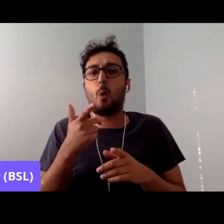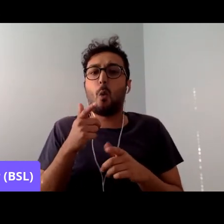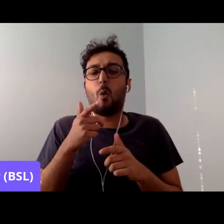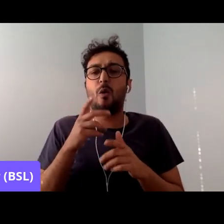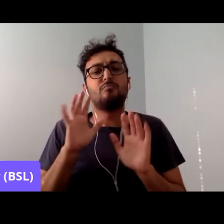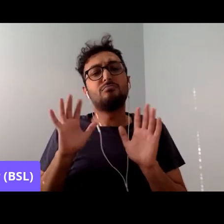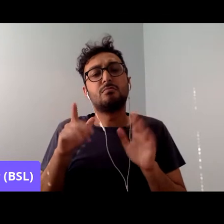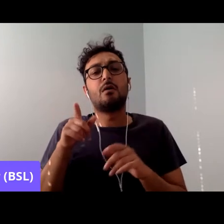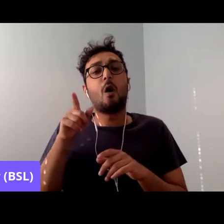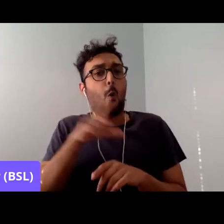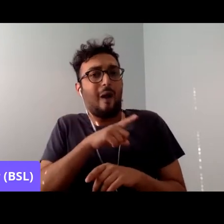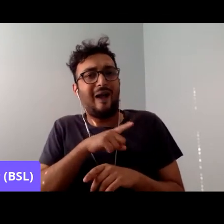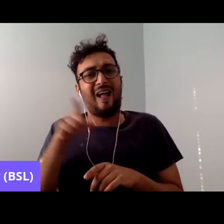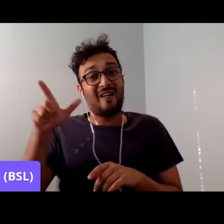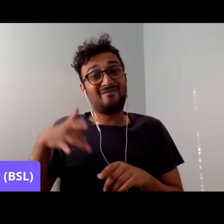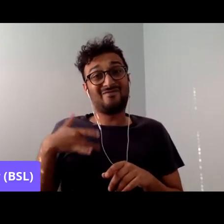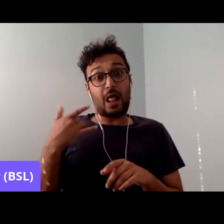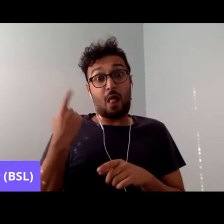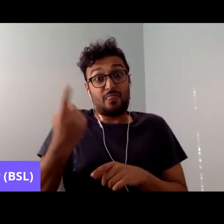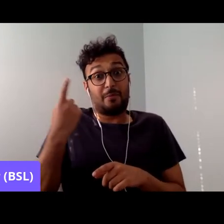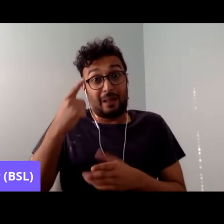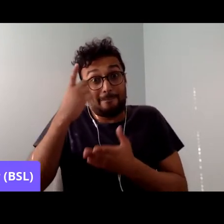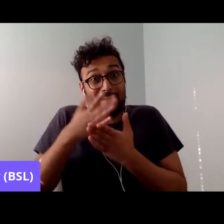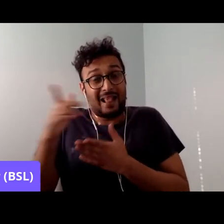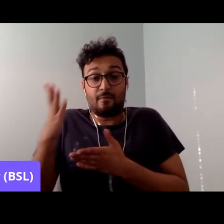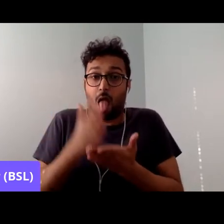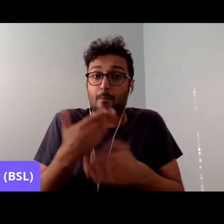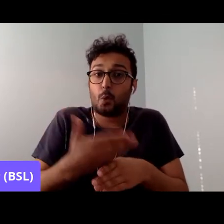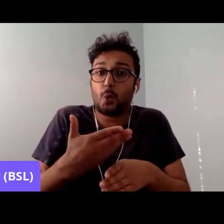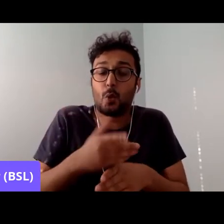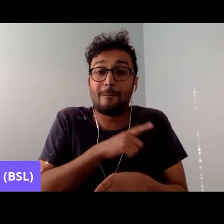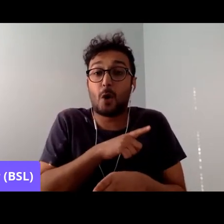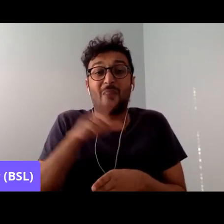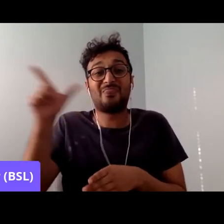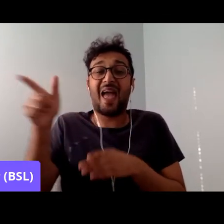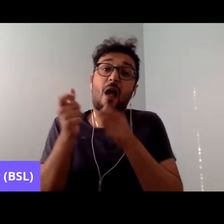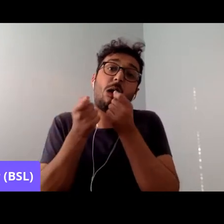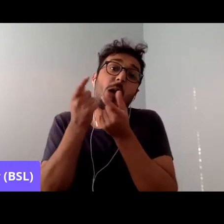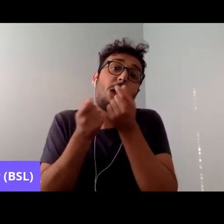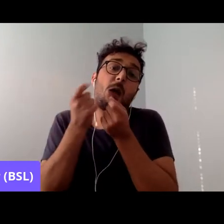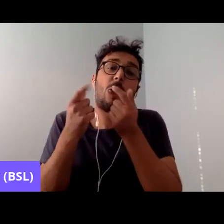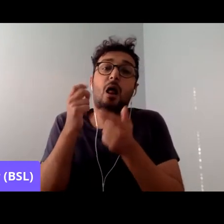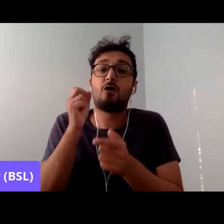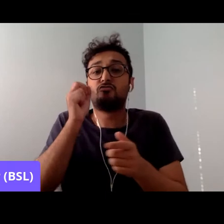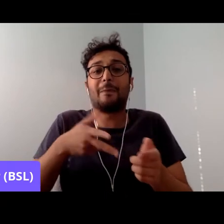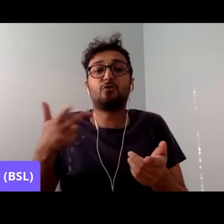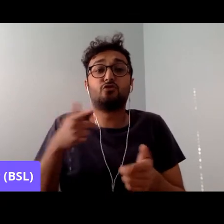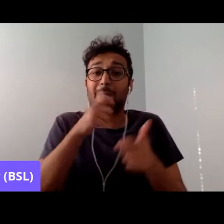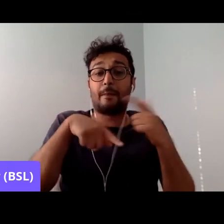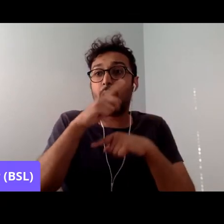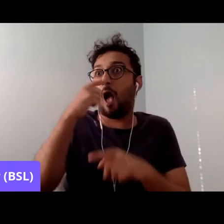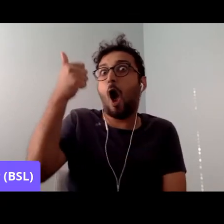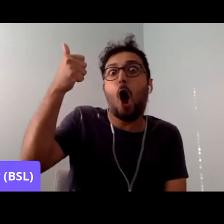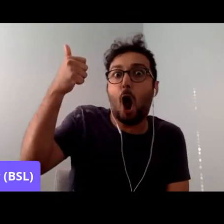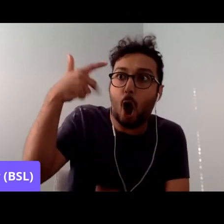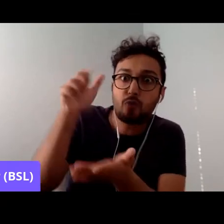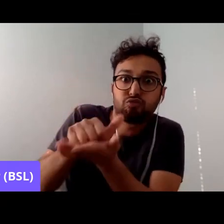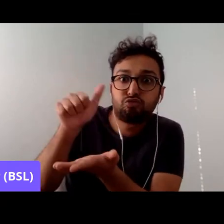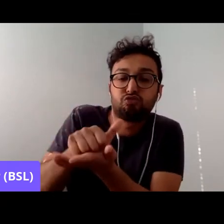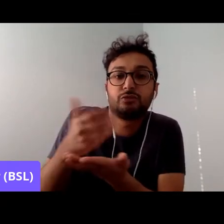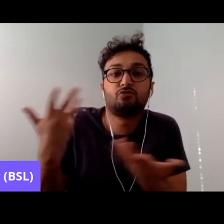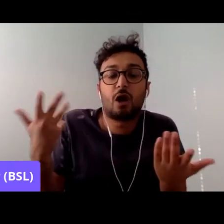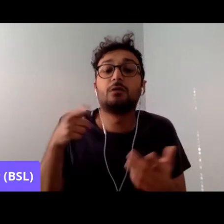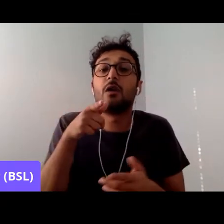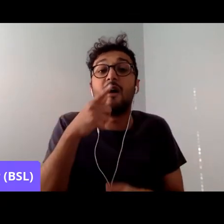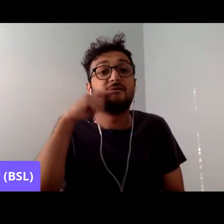They feel that some parts of the population will buy this rubbish. In countries like Britain, in France, Germany, Italy, Spain, and